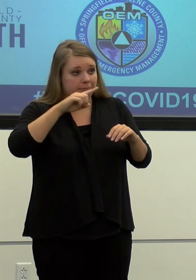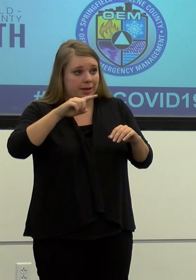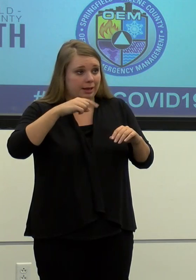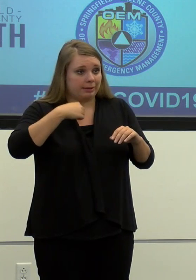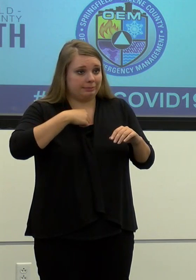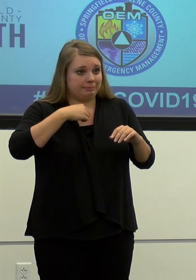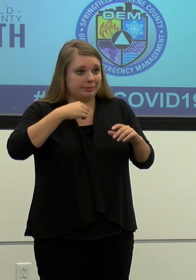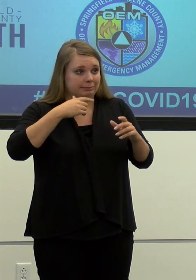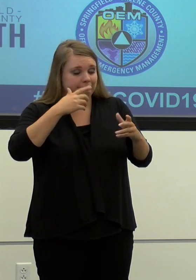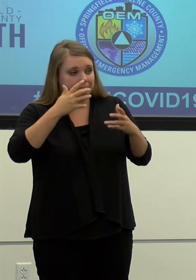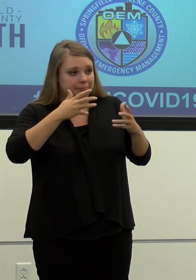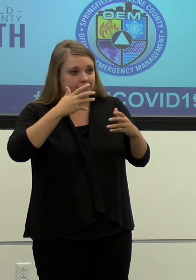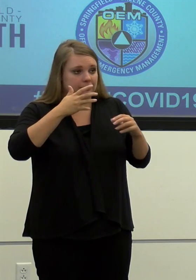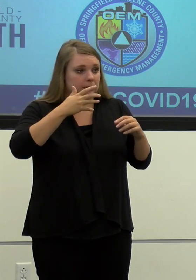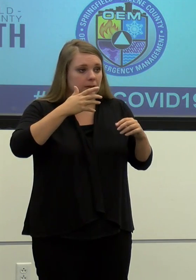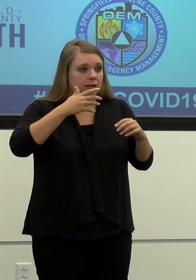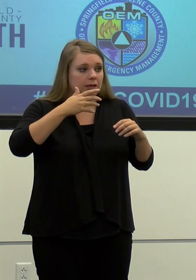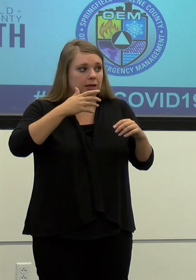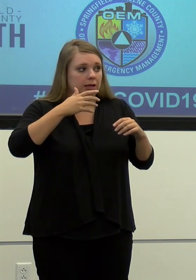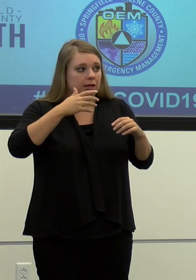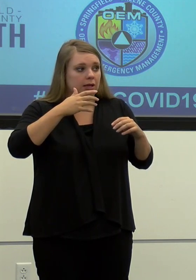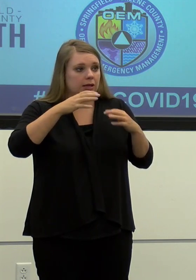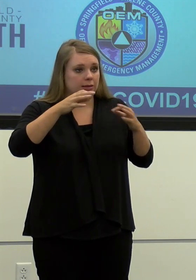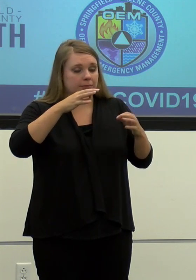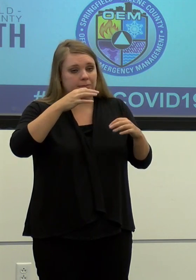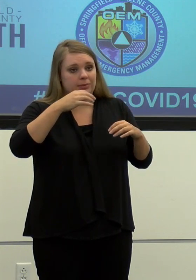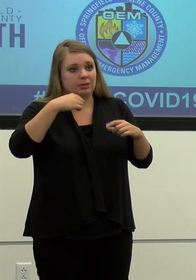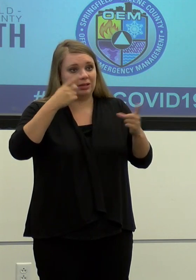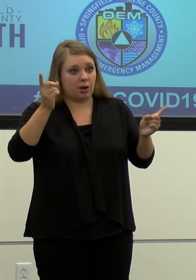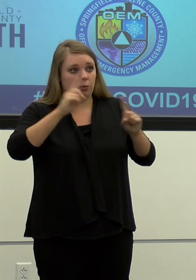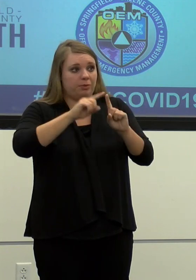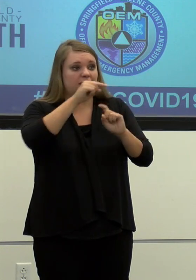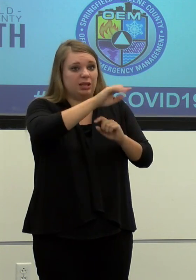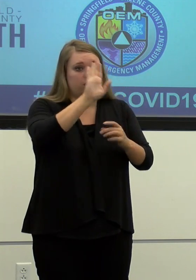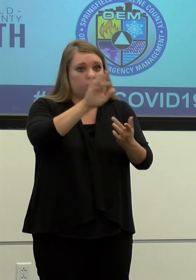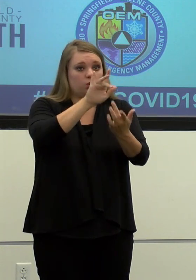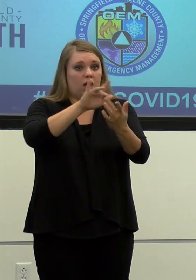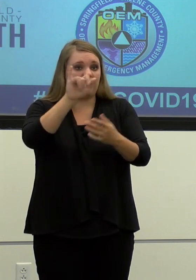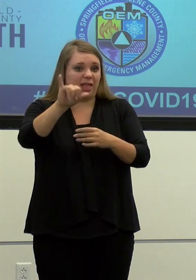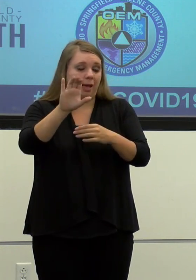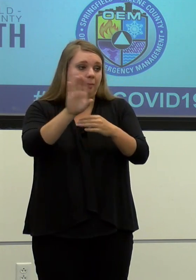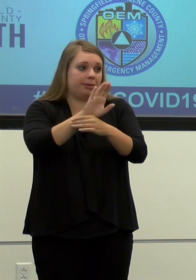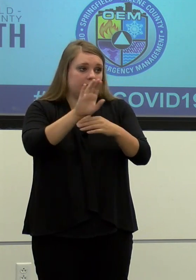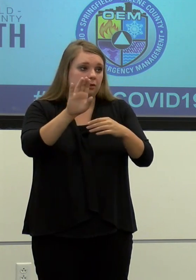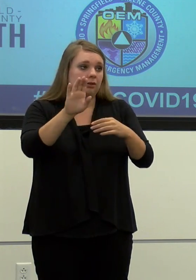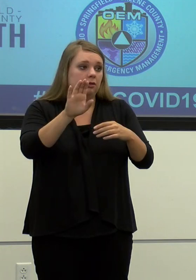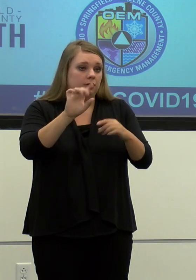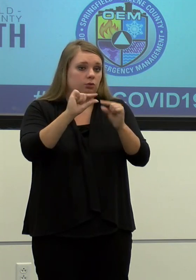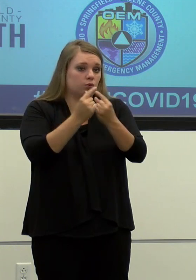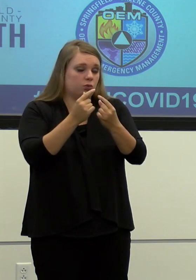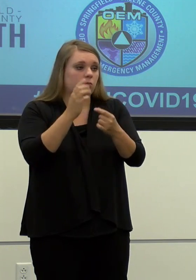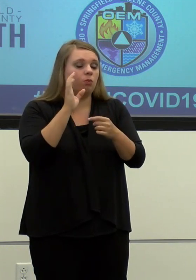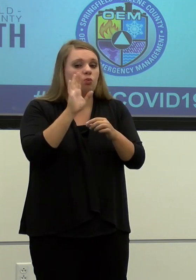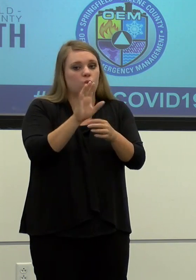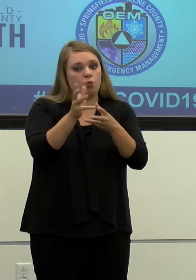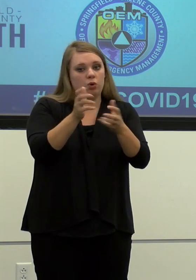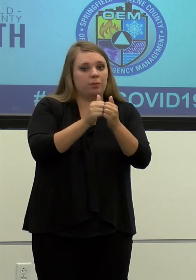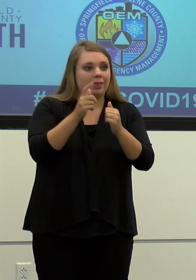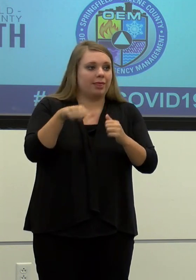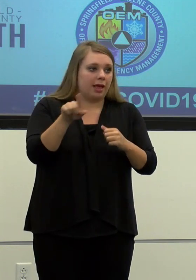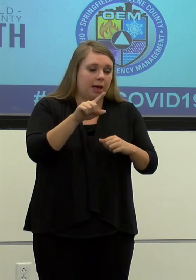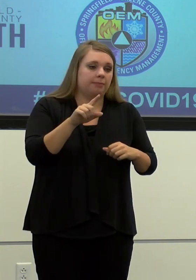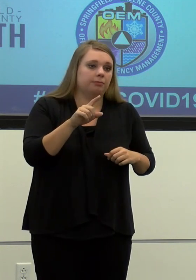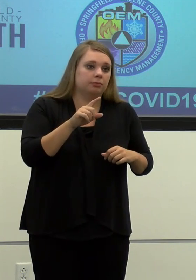on the spot, but he's going to, uh, be reaching out to that sector and, and working with them, uh, to, uh,